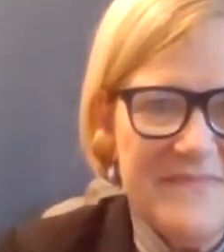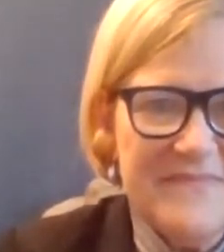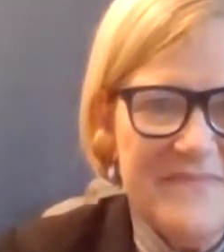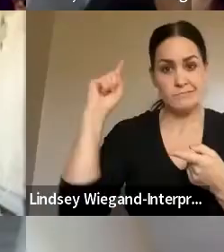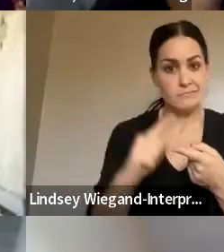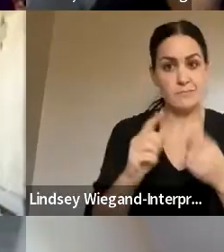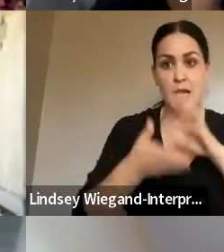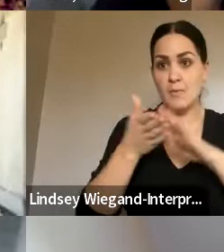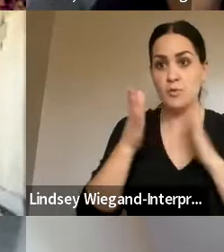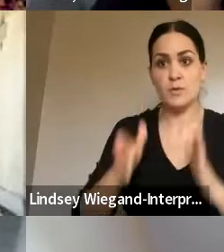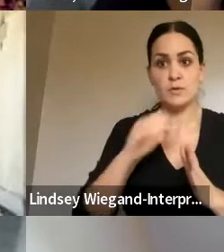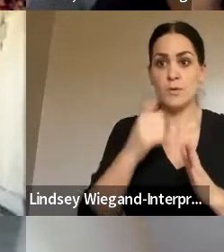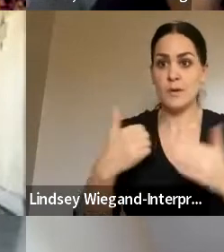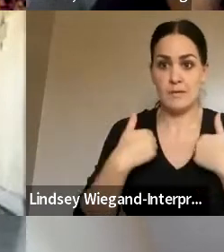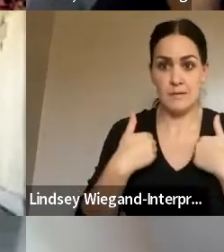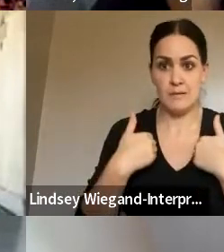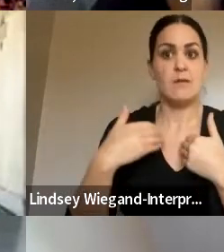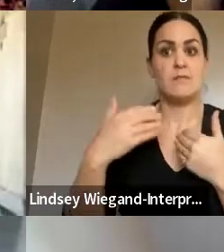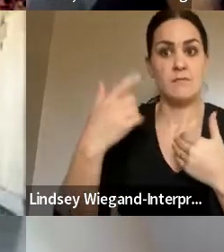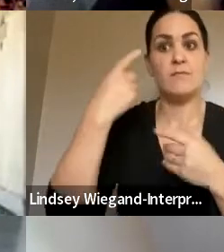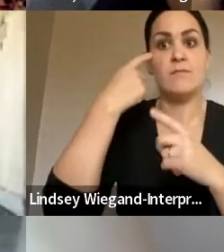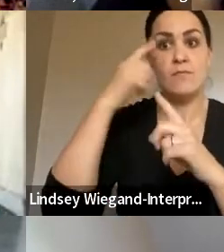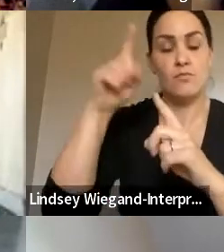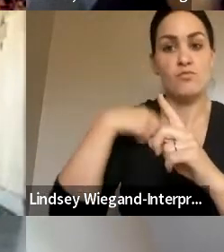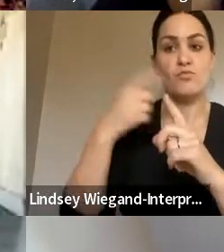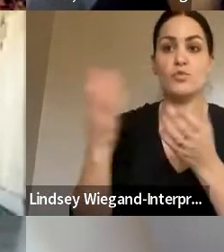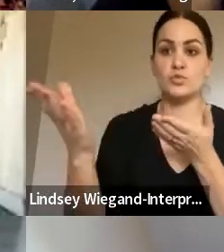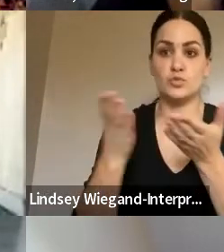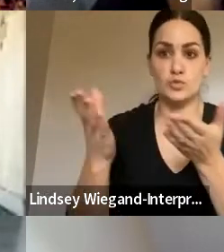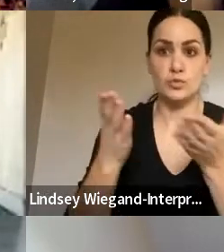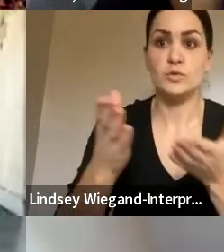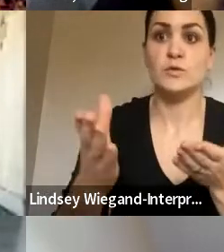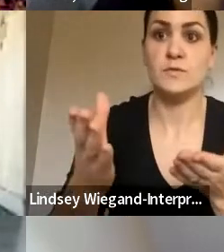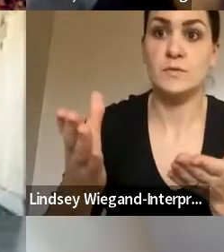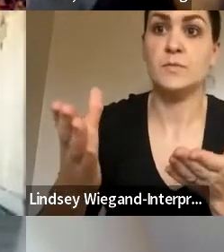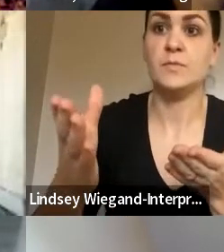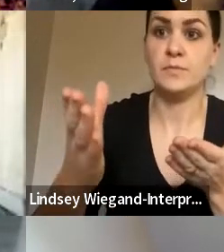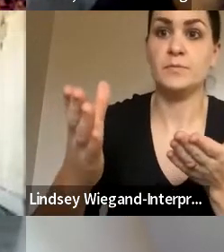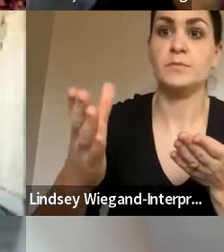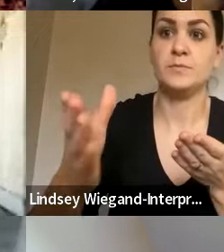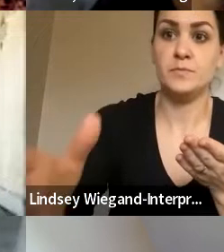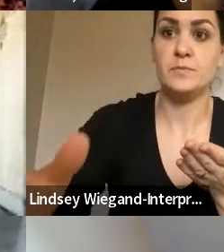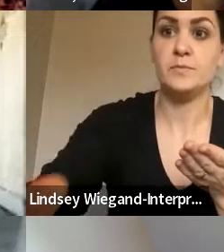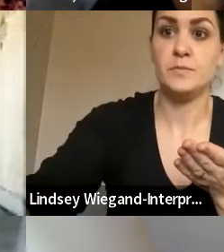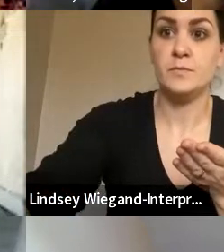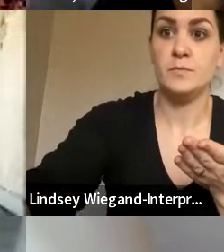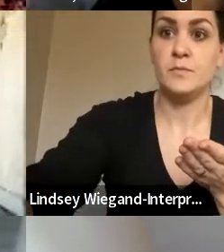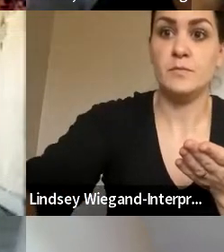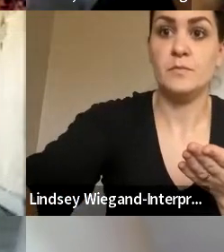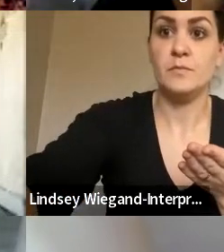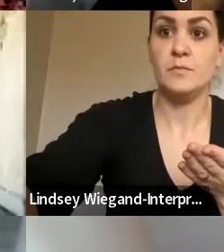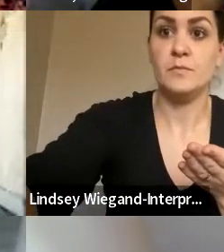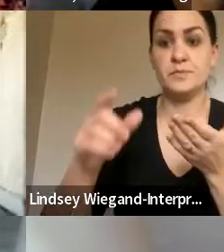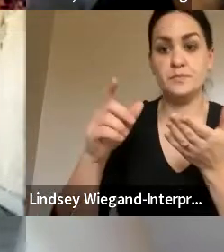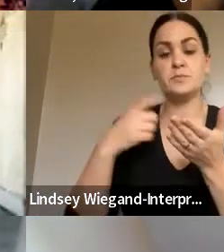But we are working to move operators from different routes to assist so that we can ensure that we have coverage on routes when